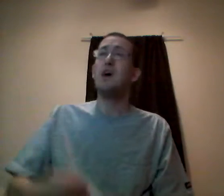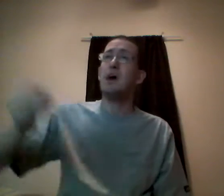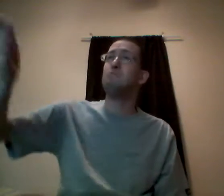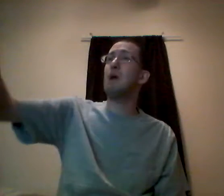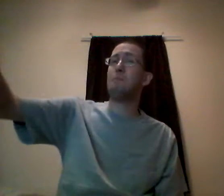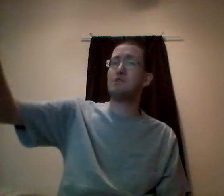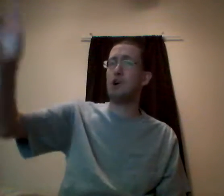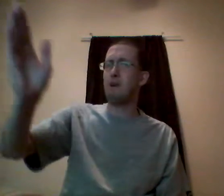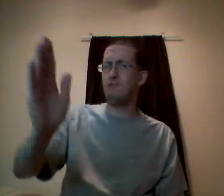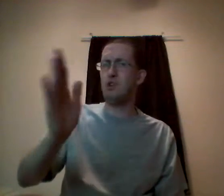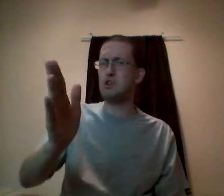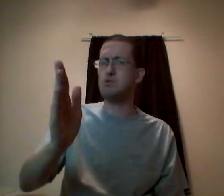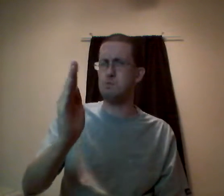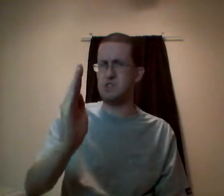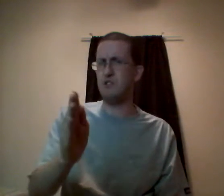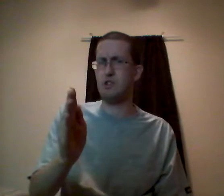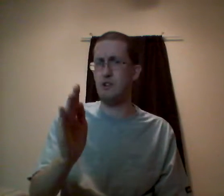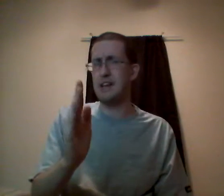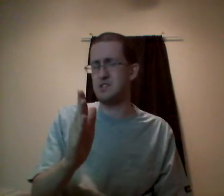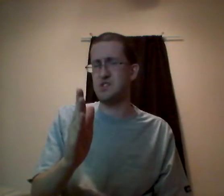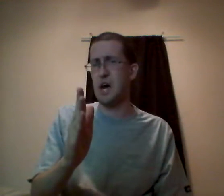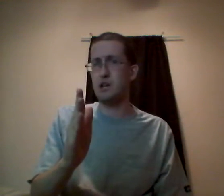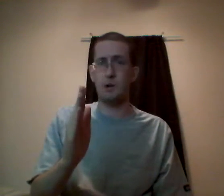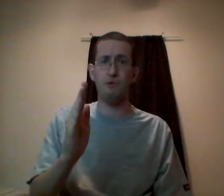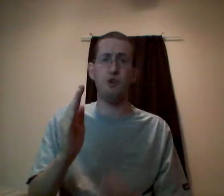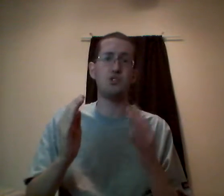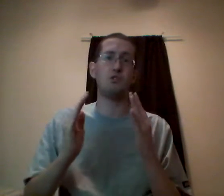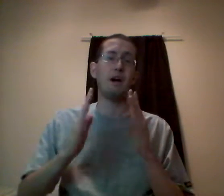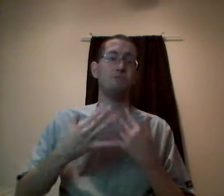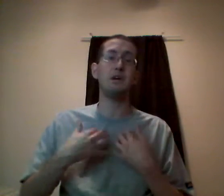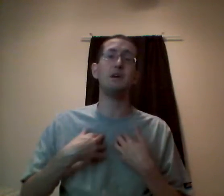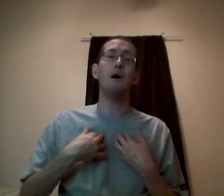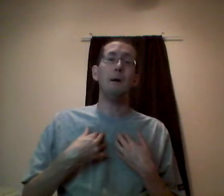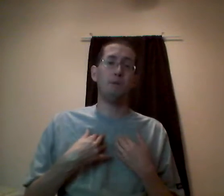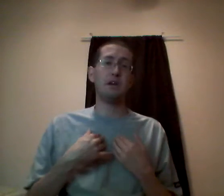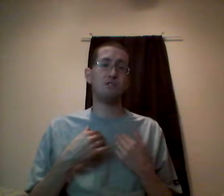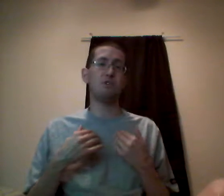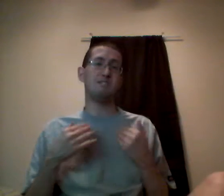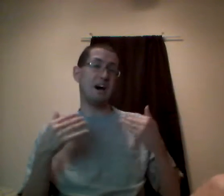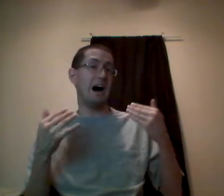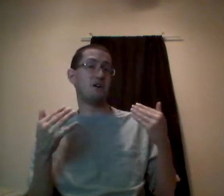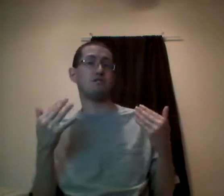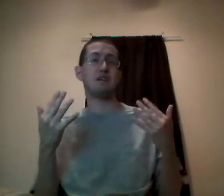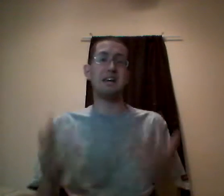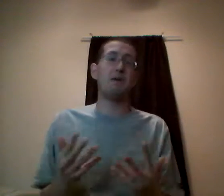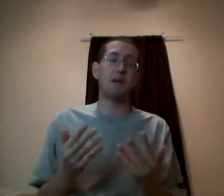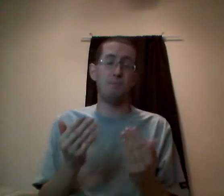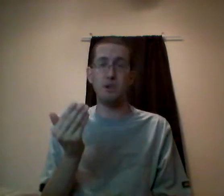And I'm not talking about fair use specifically, though. That is a side note. I'm referring to like me playing through an entire game like I played